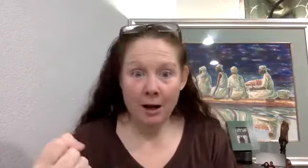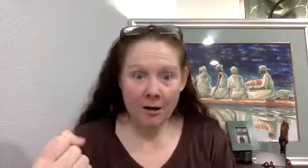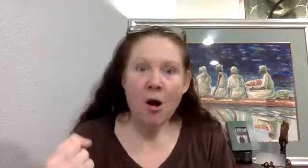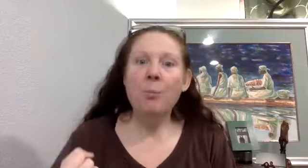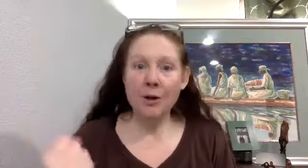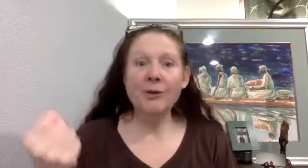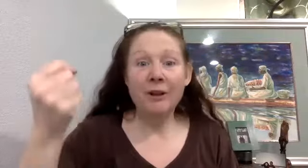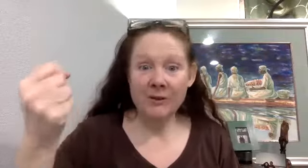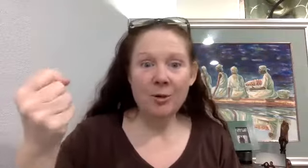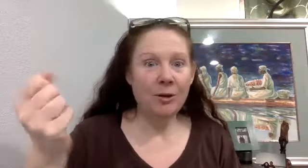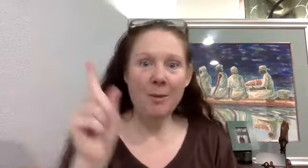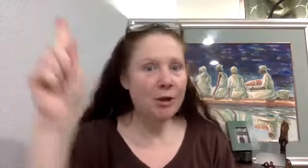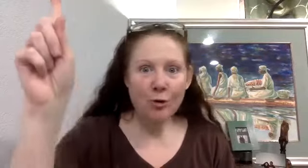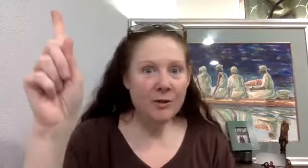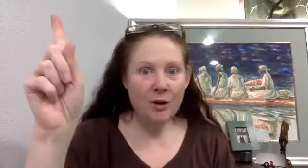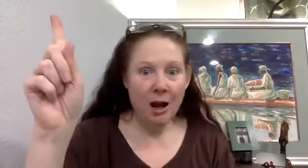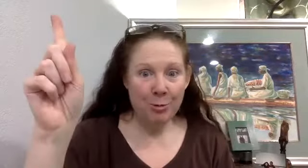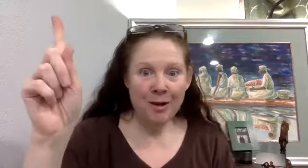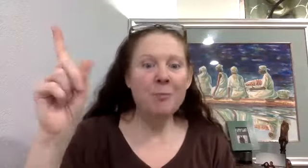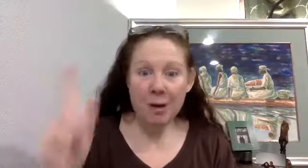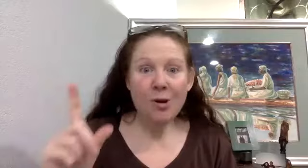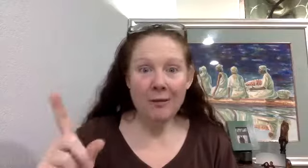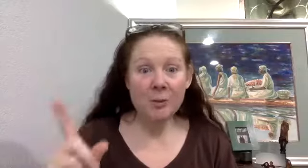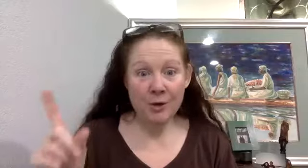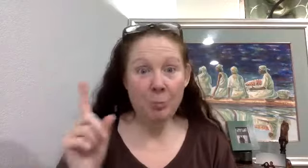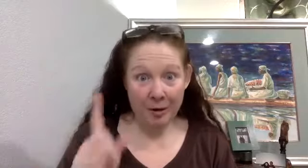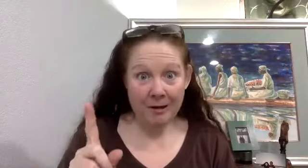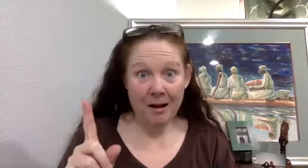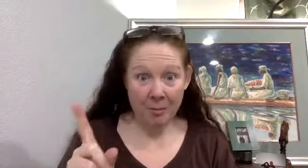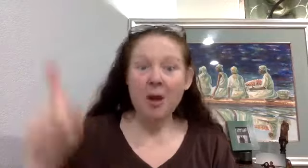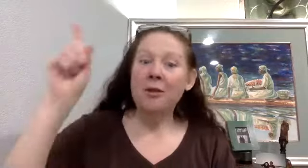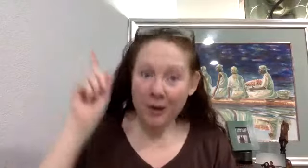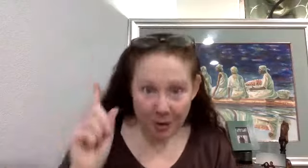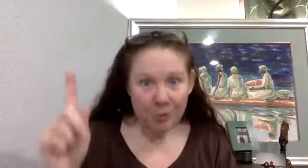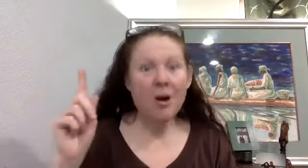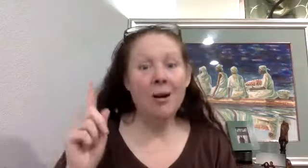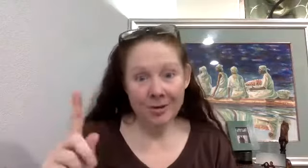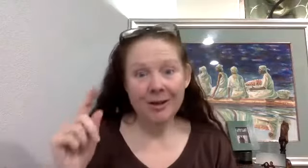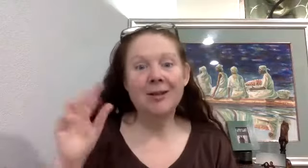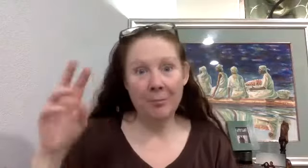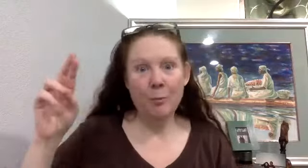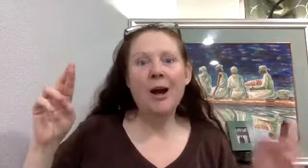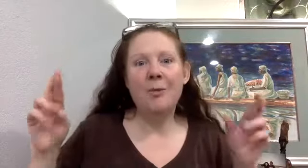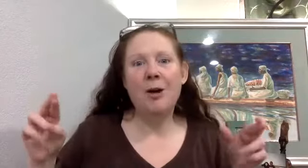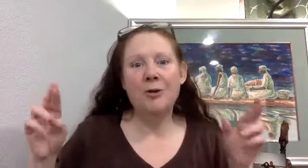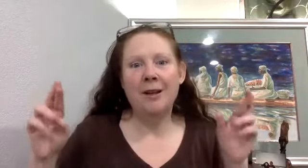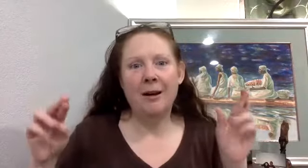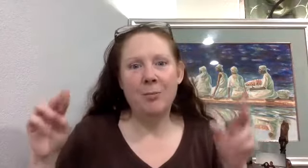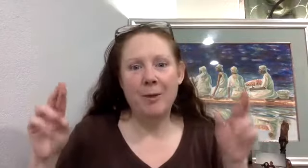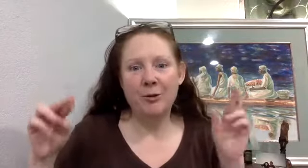but also very similar. I mean, the trends are up when people have disposable income, they go to alternate clump. We call them alternate and complimentary